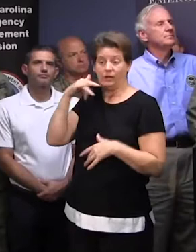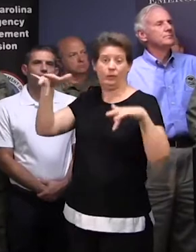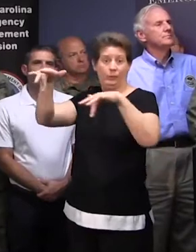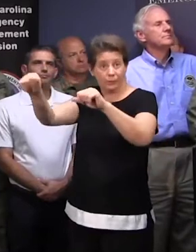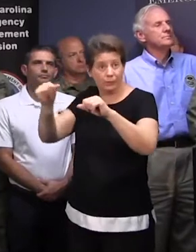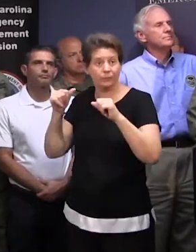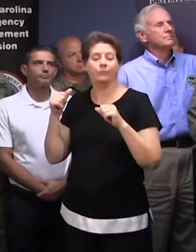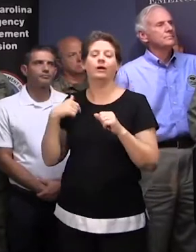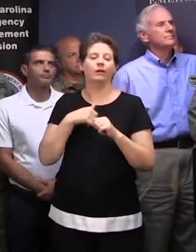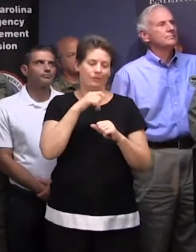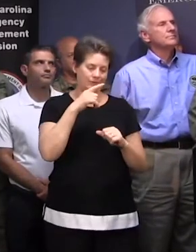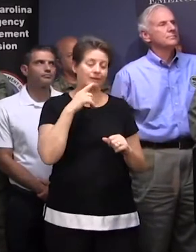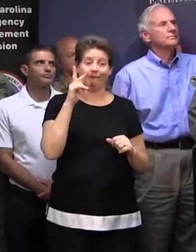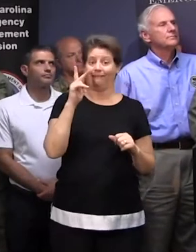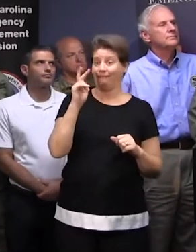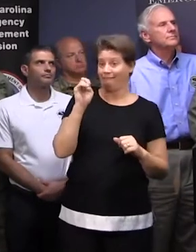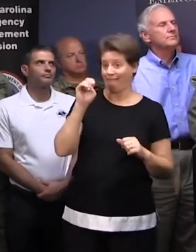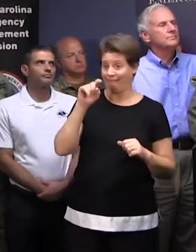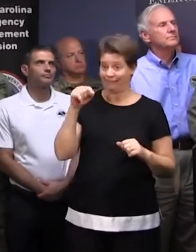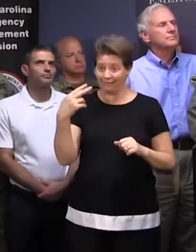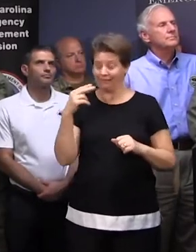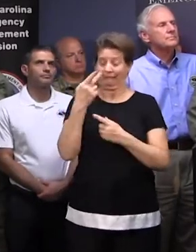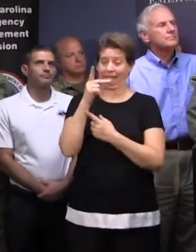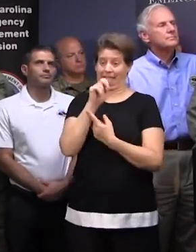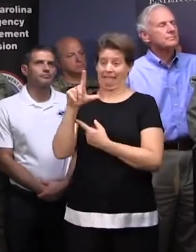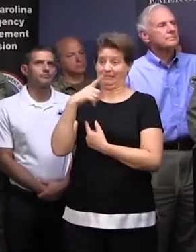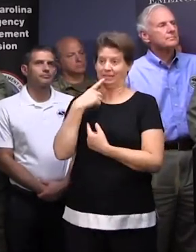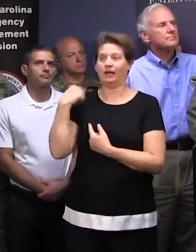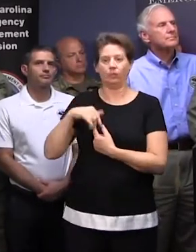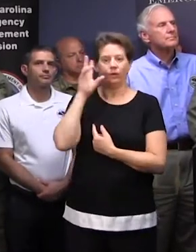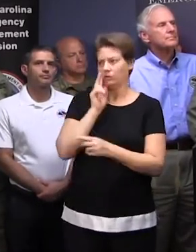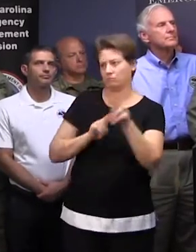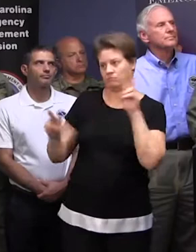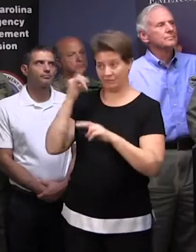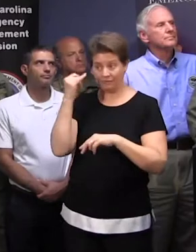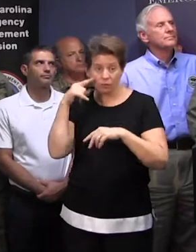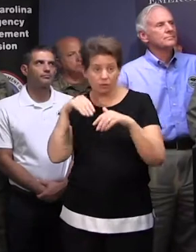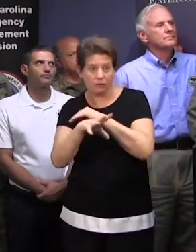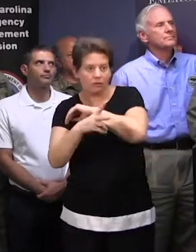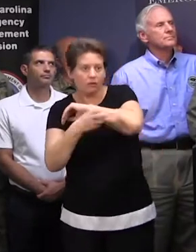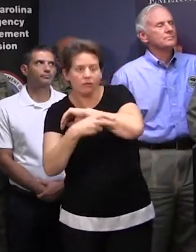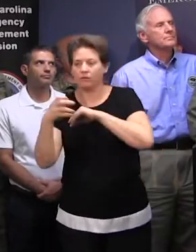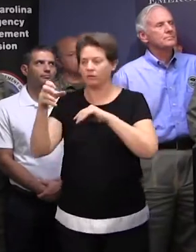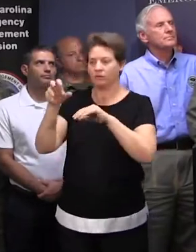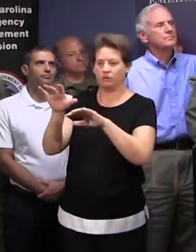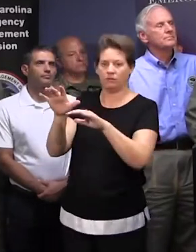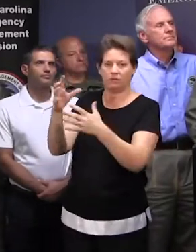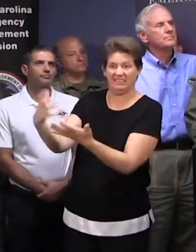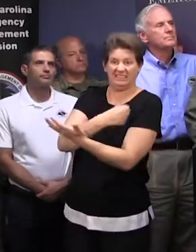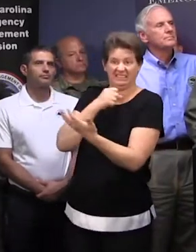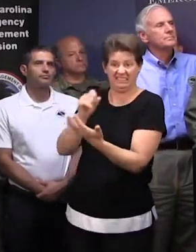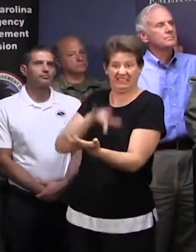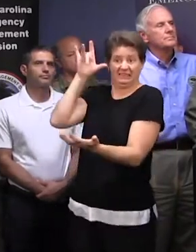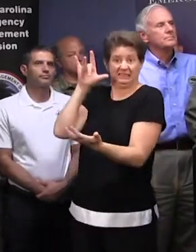And as Chief Keel said, we take looting very seriously. And if we find you there and you're trying to take advantage of